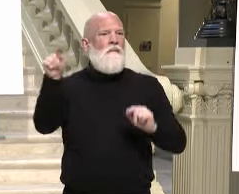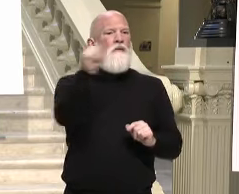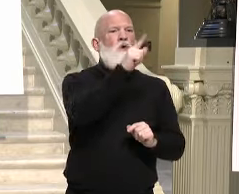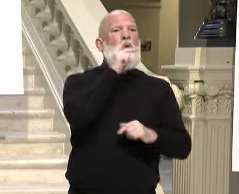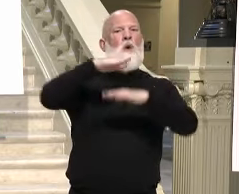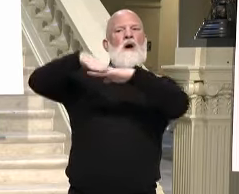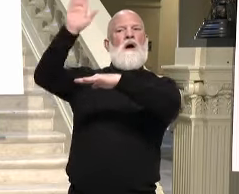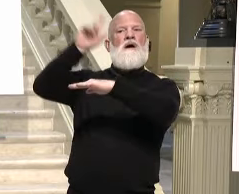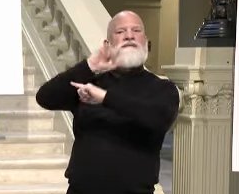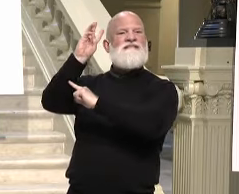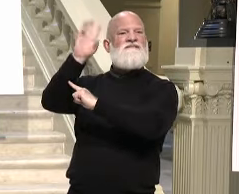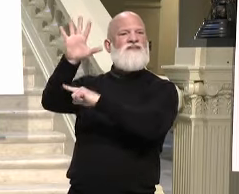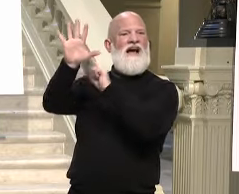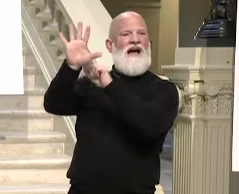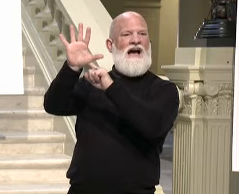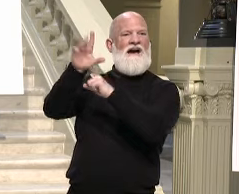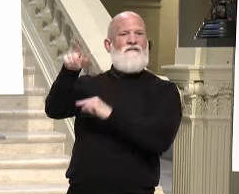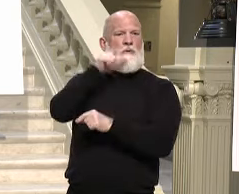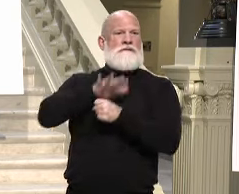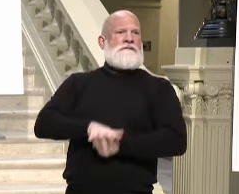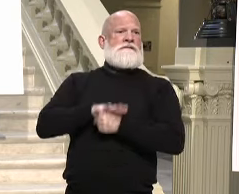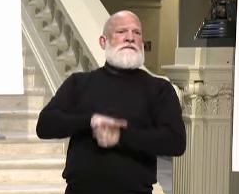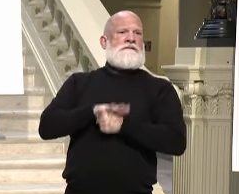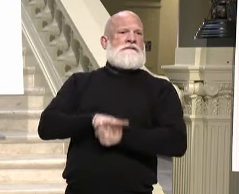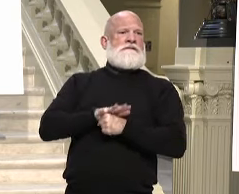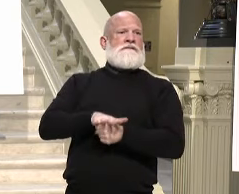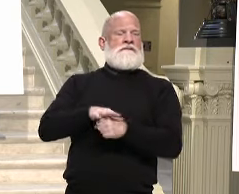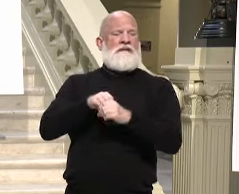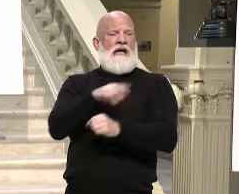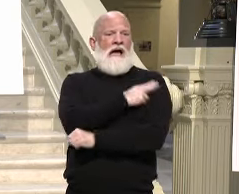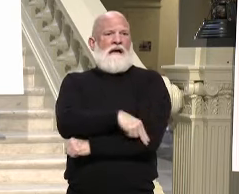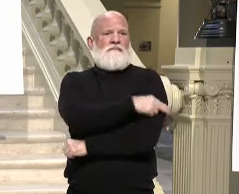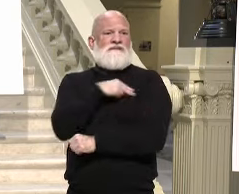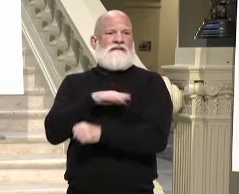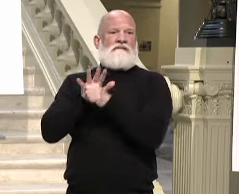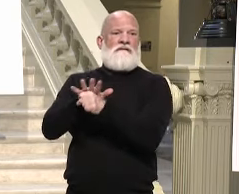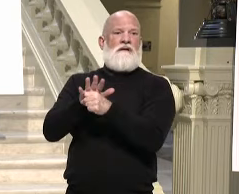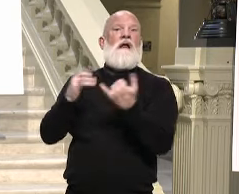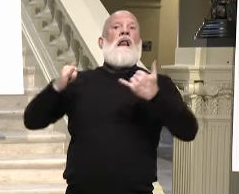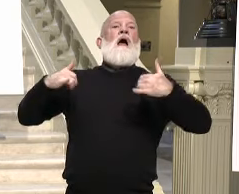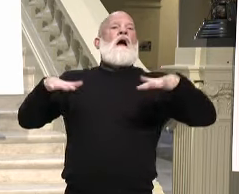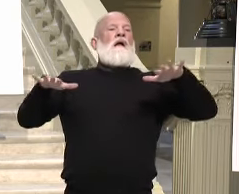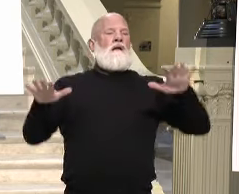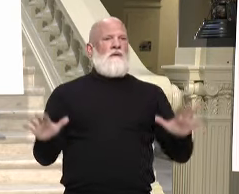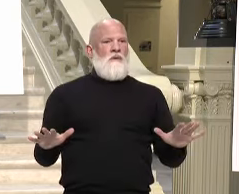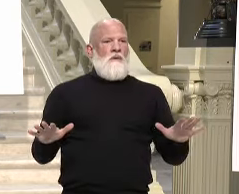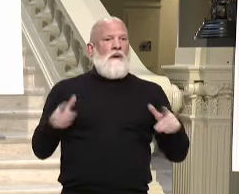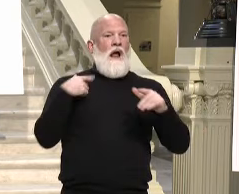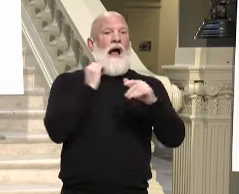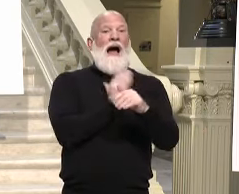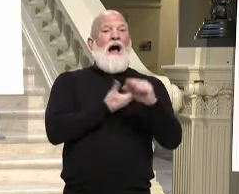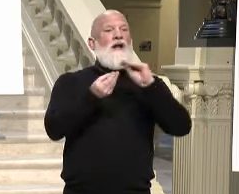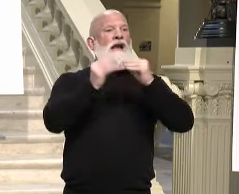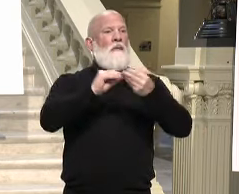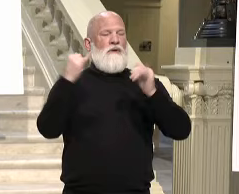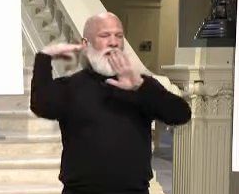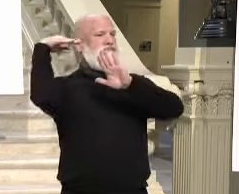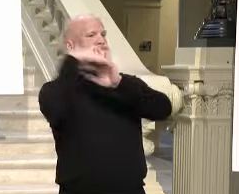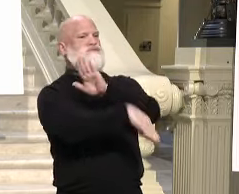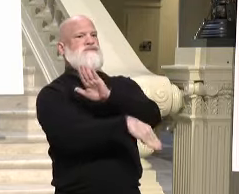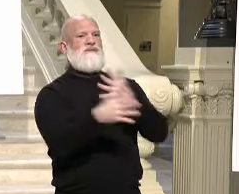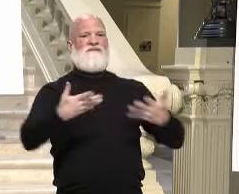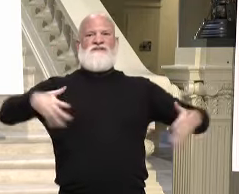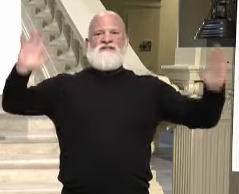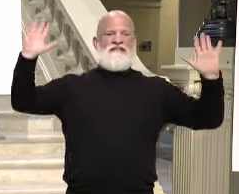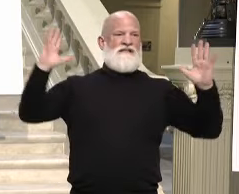seen over the last several weeks, our hospital numbers have plummeted because of a lot of these actions and because of